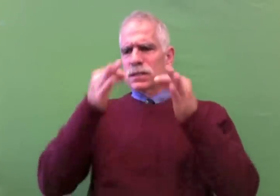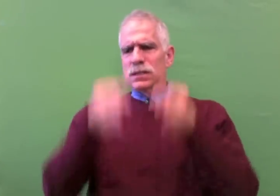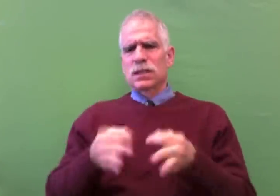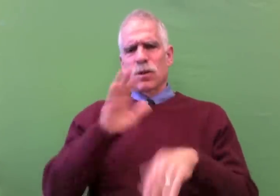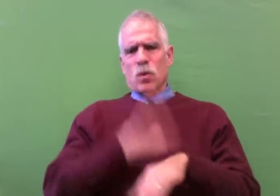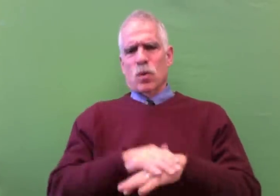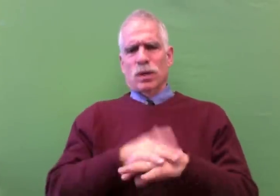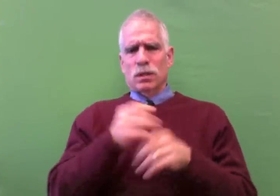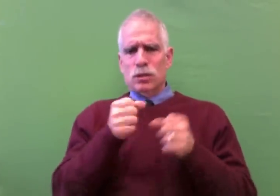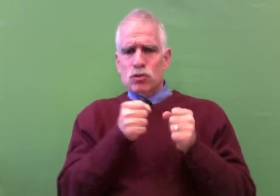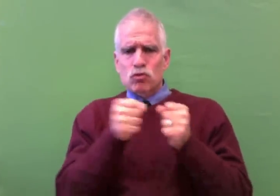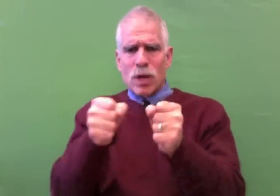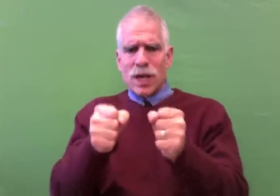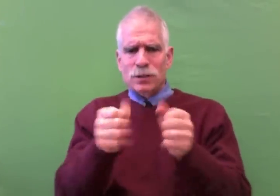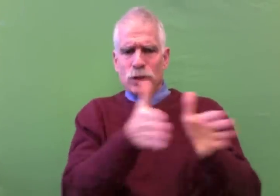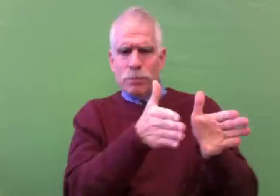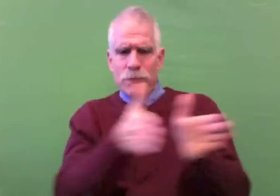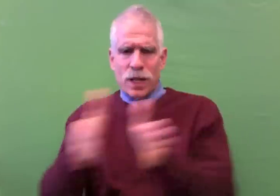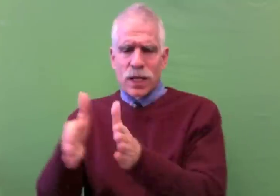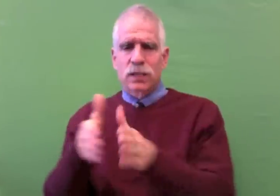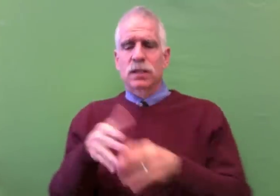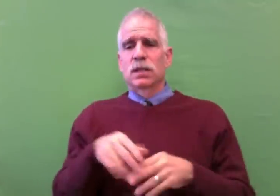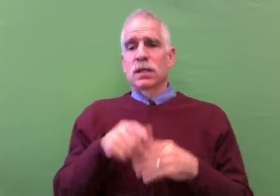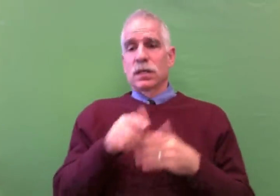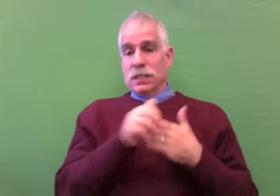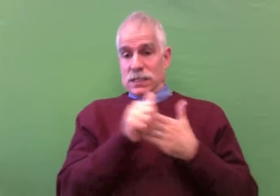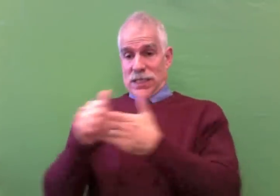vision of the child first campaign, and to work on a strategic plan.